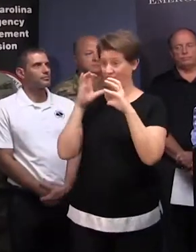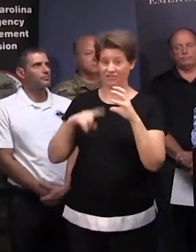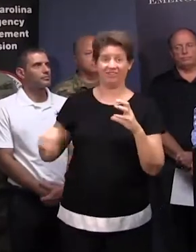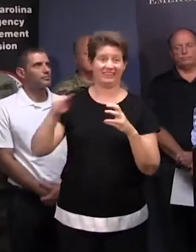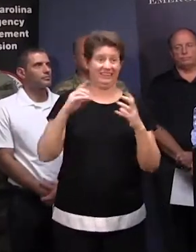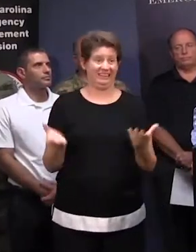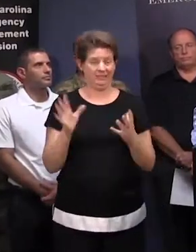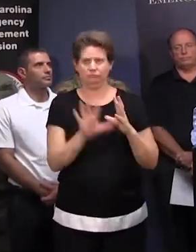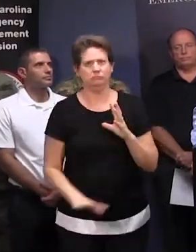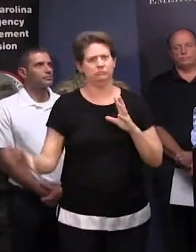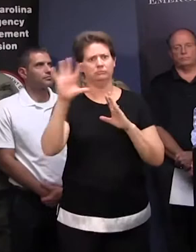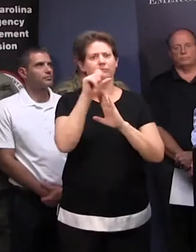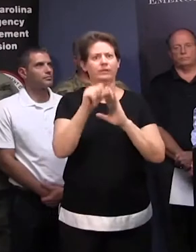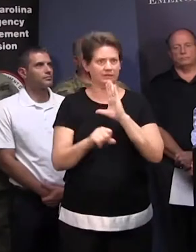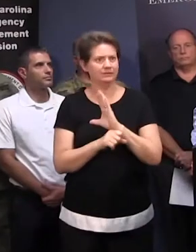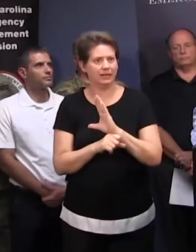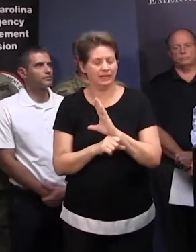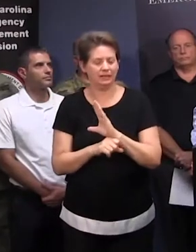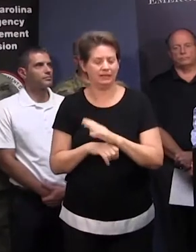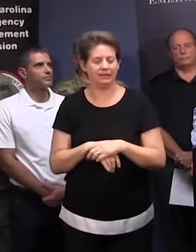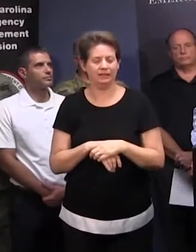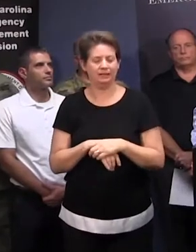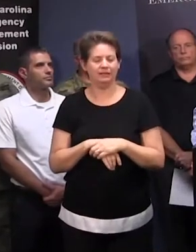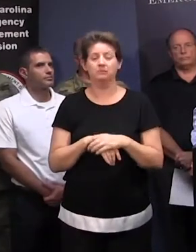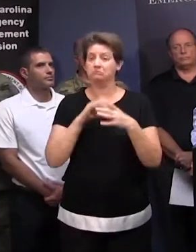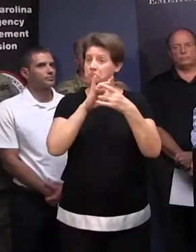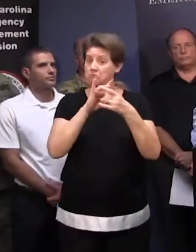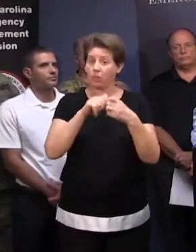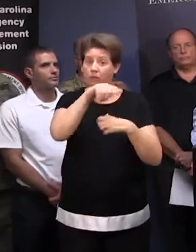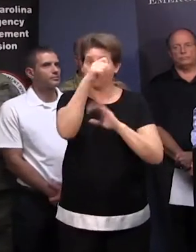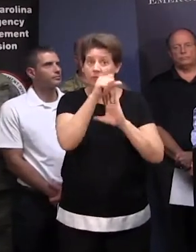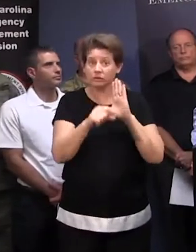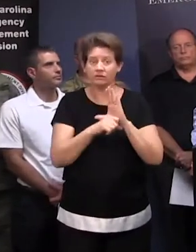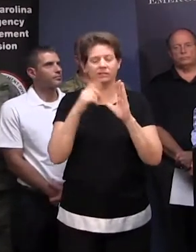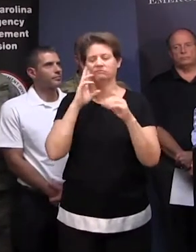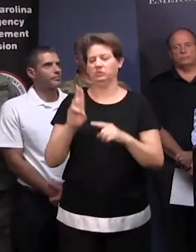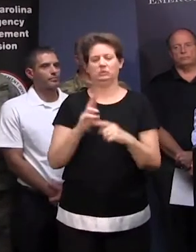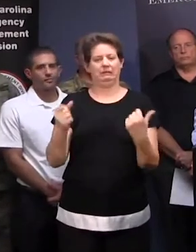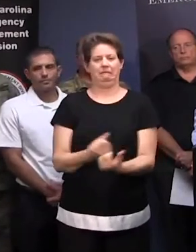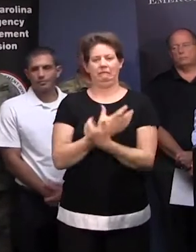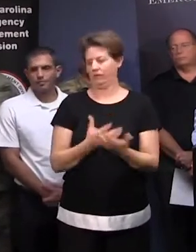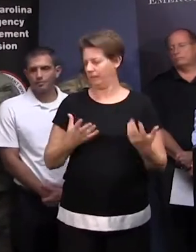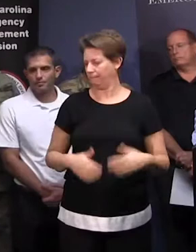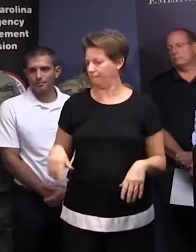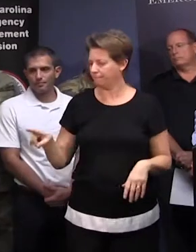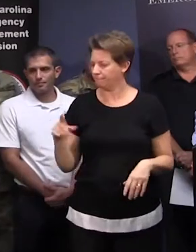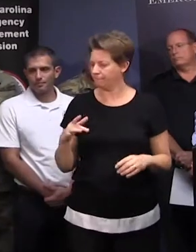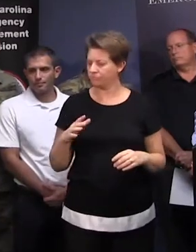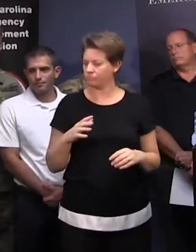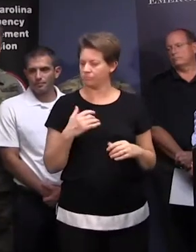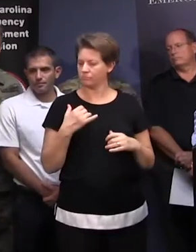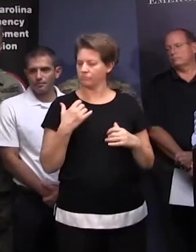we have across the state as well as with other states, it's all in full use. Governor, do we have any updated